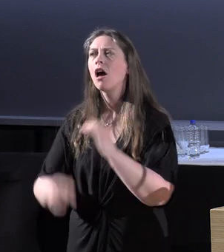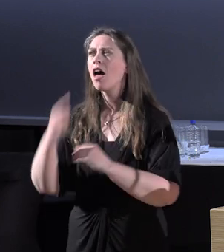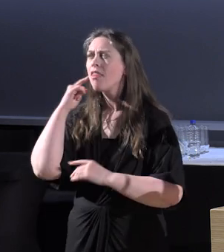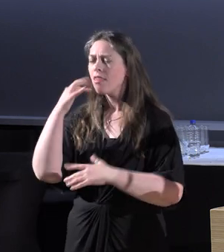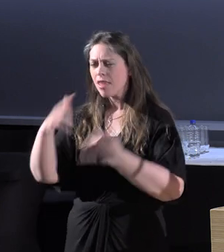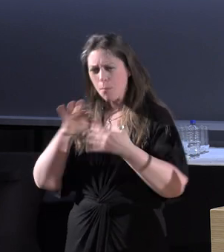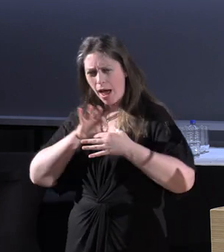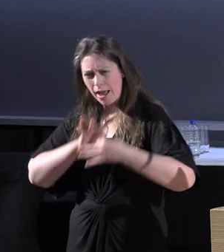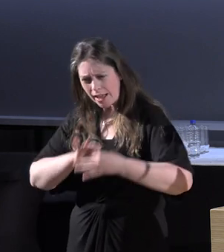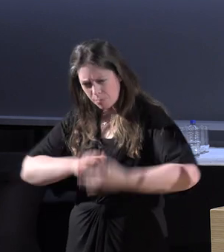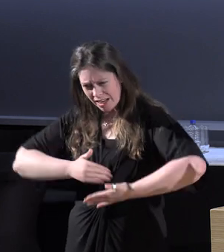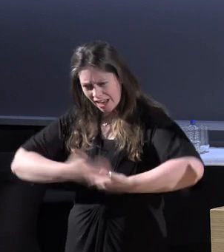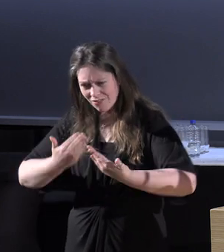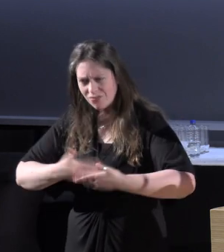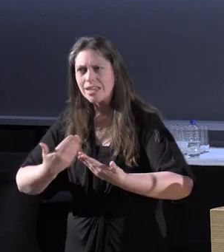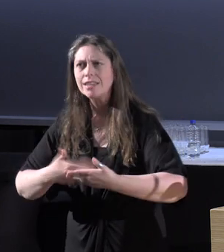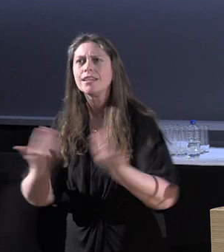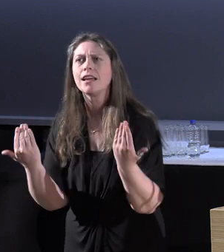the engagement every day.